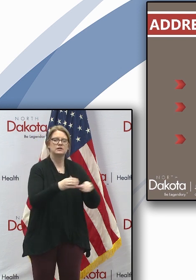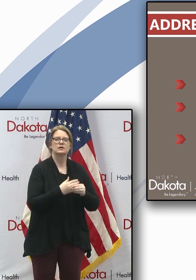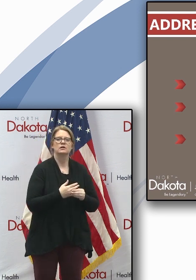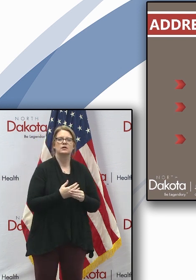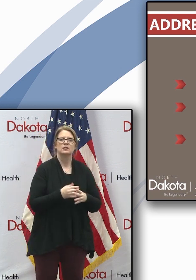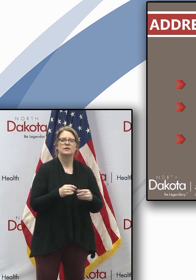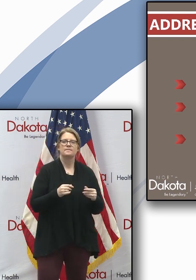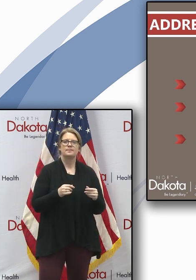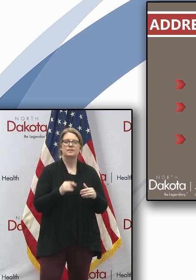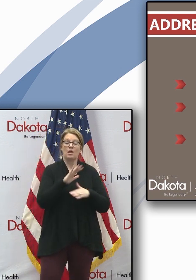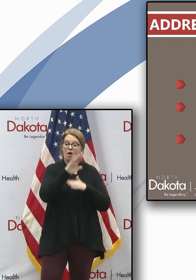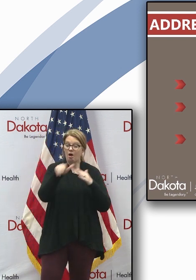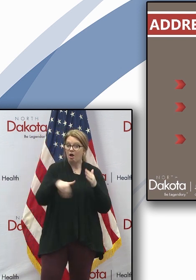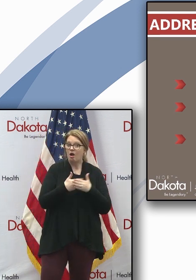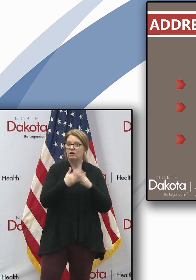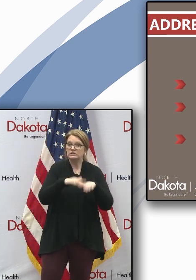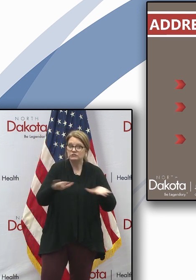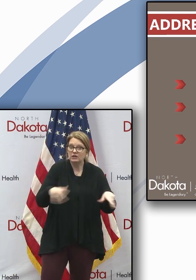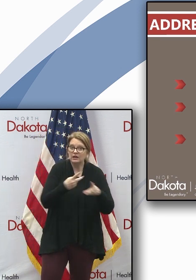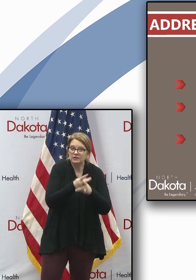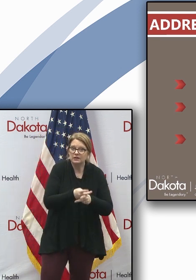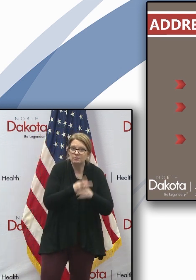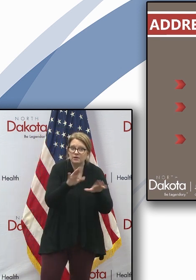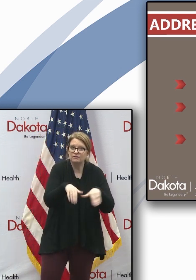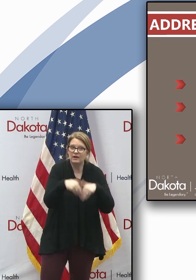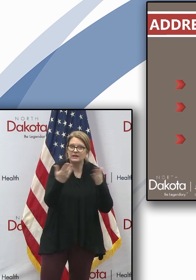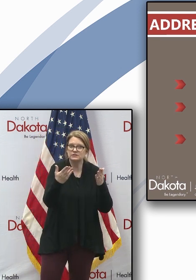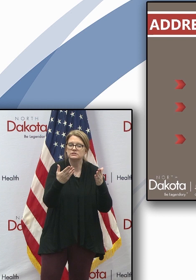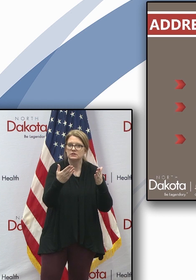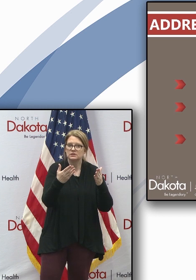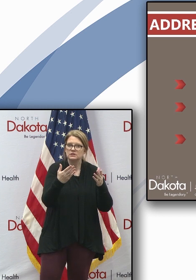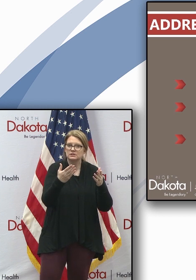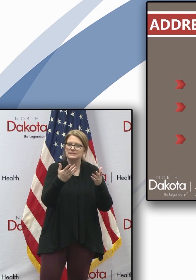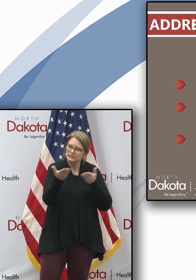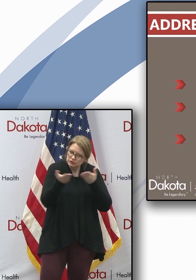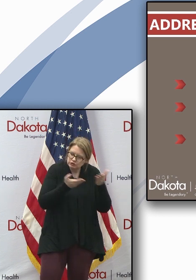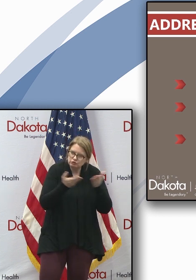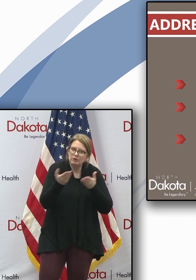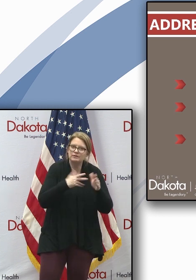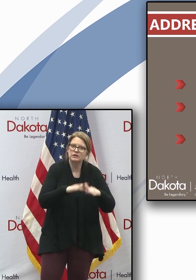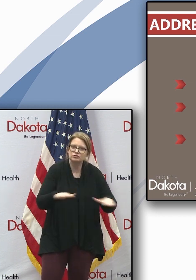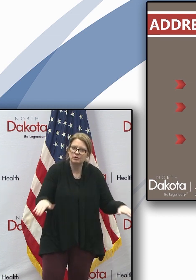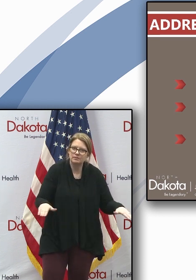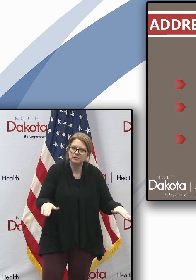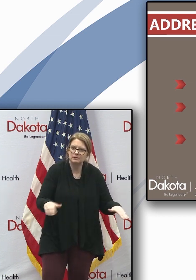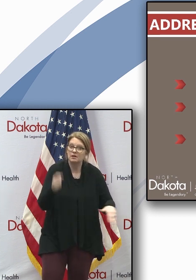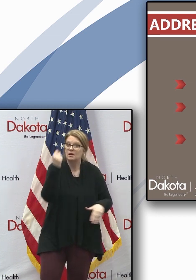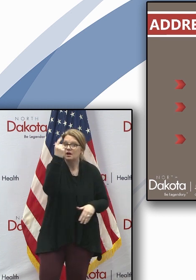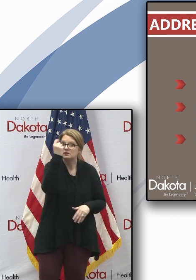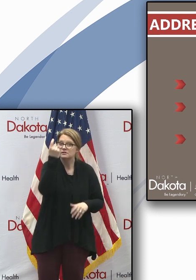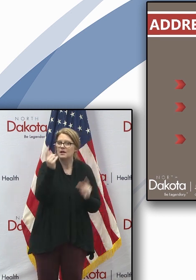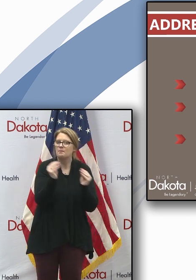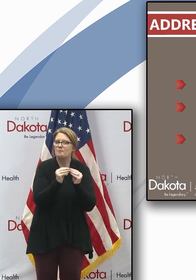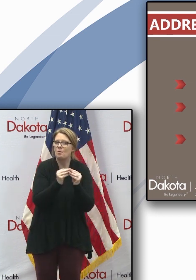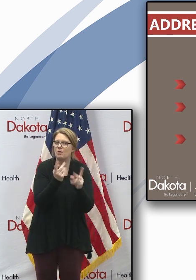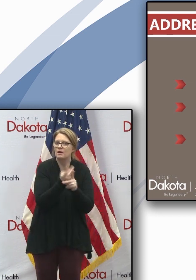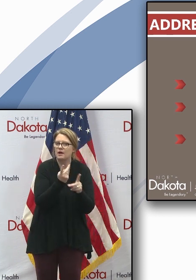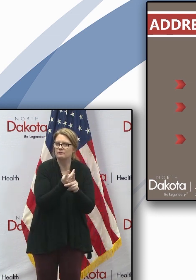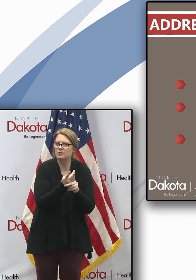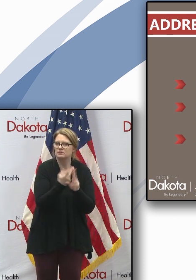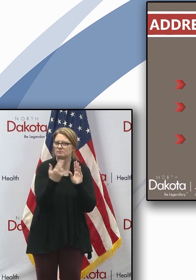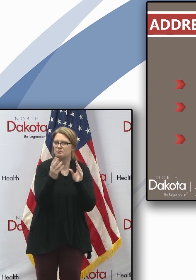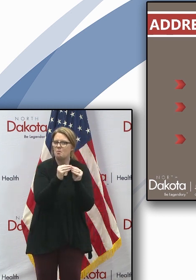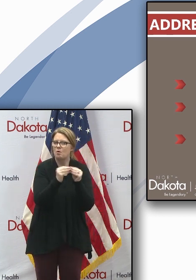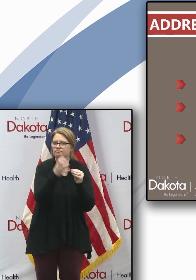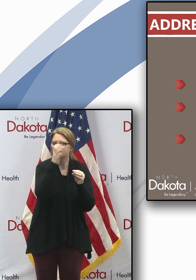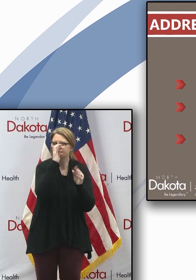providers to remain open and serve children and families during this pandemic, but with additional precautions. Those precautions